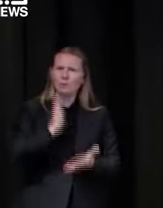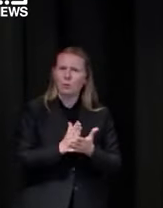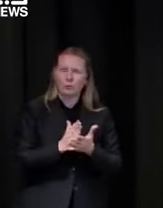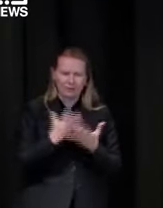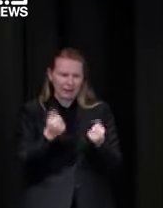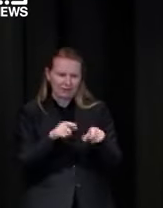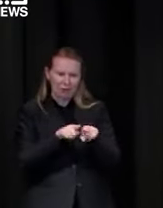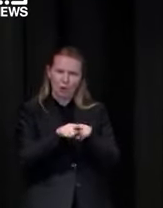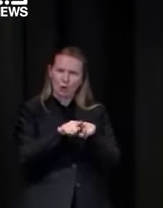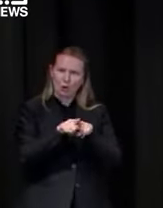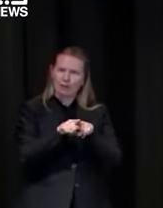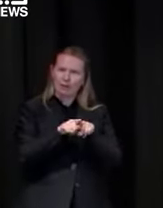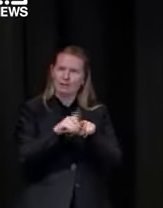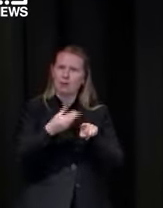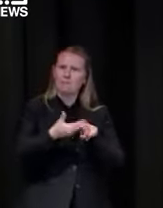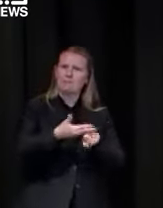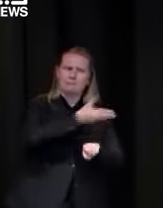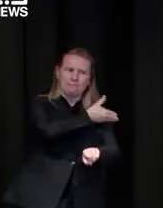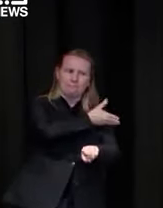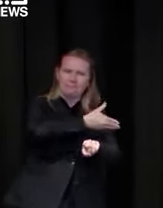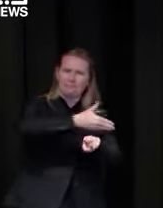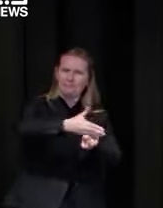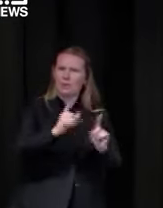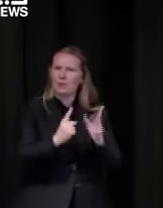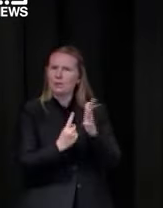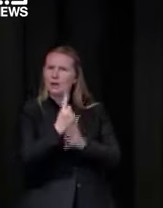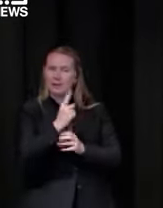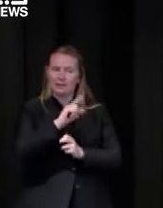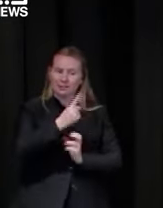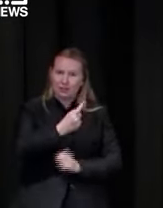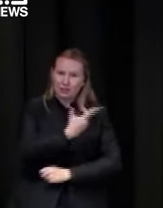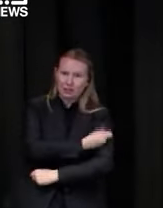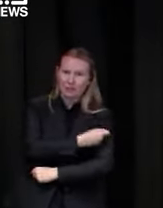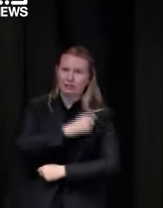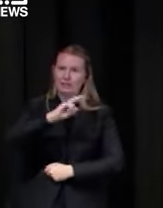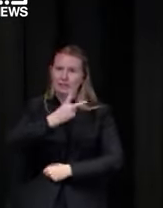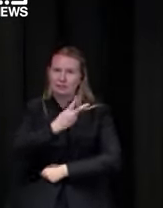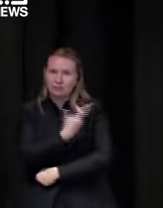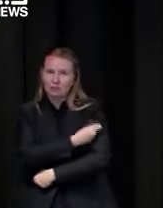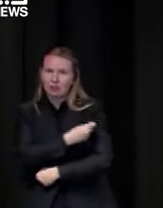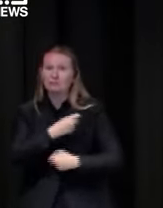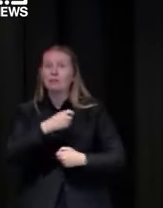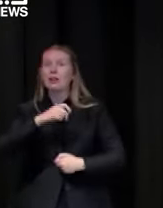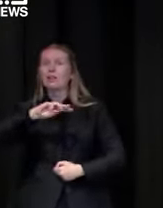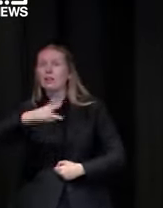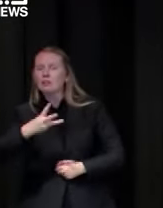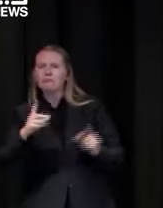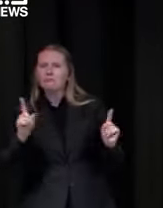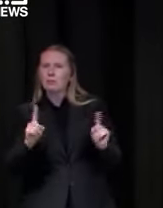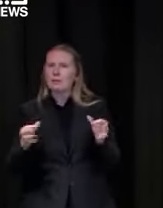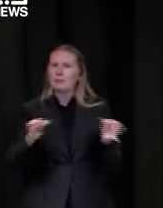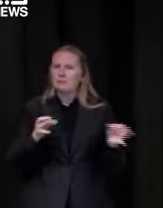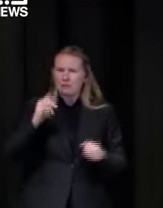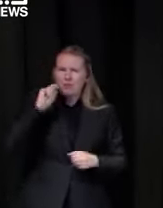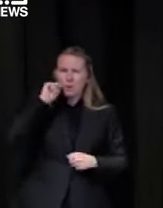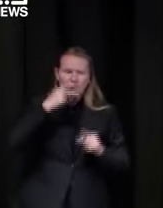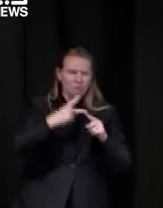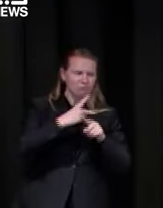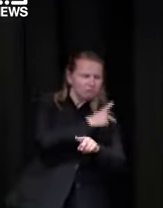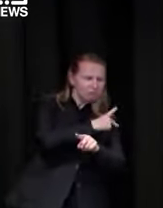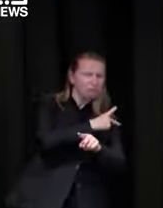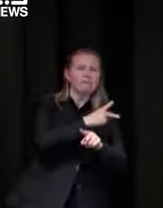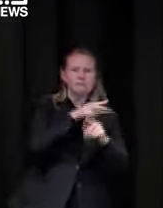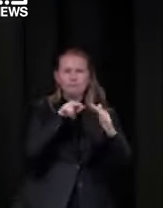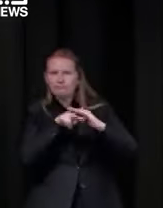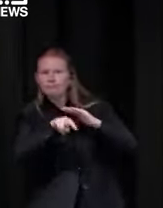dose rollout yeah of course it will be that's and people would expect us all of us to to to to use that massive exercise